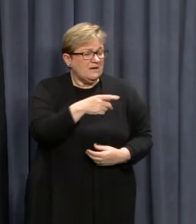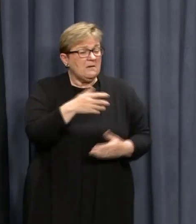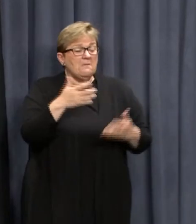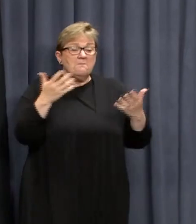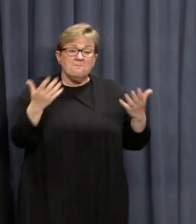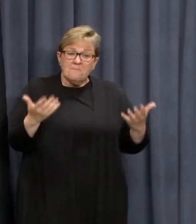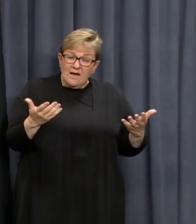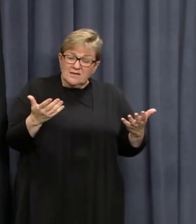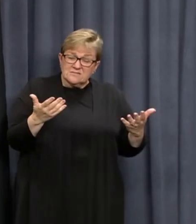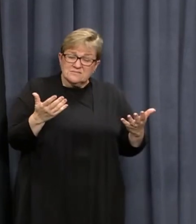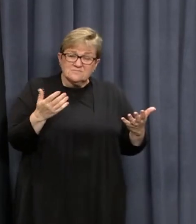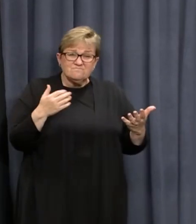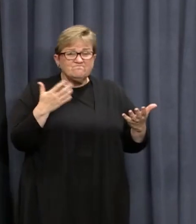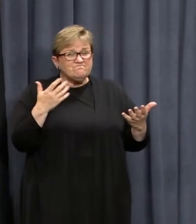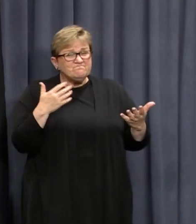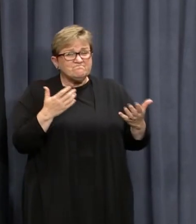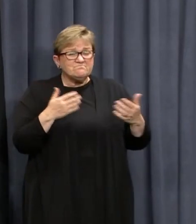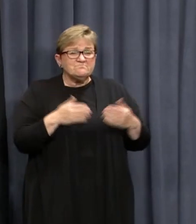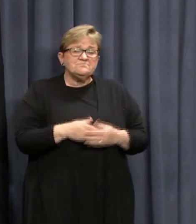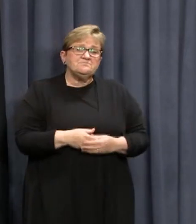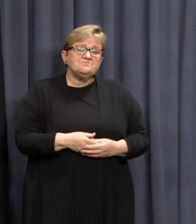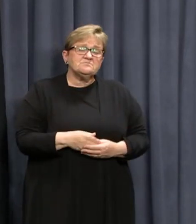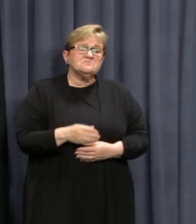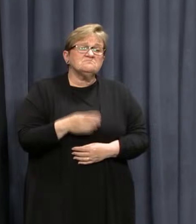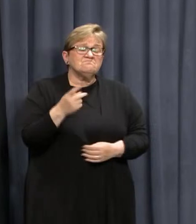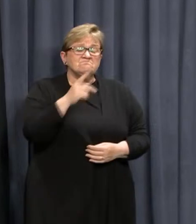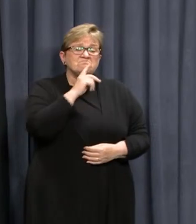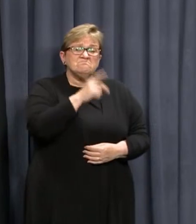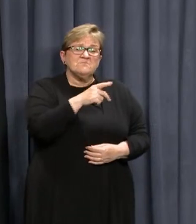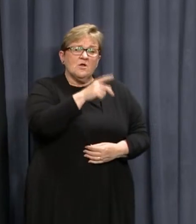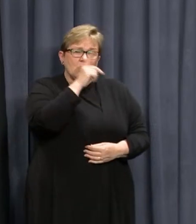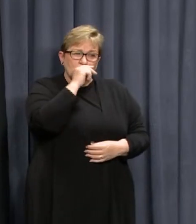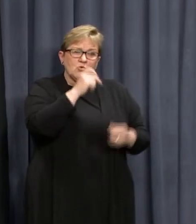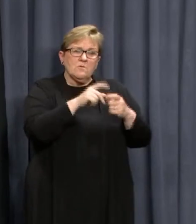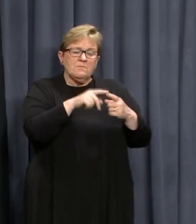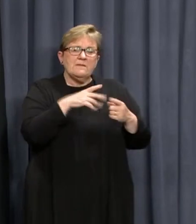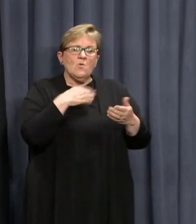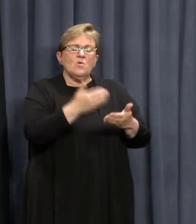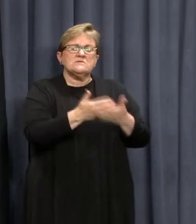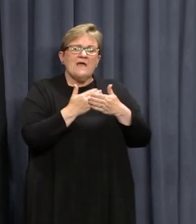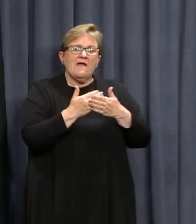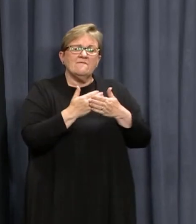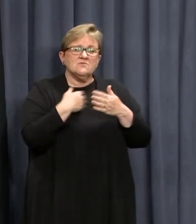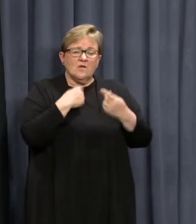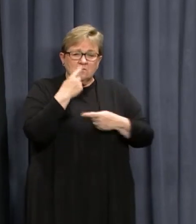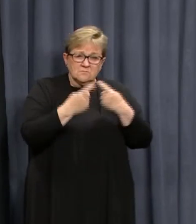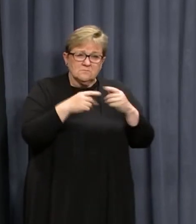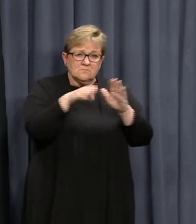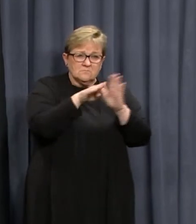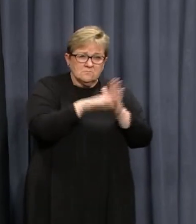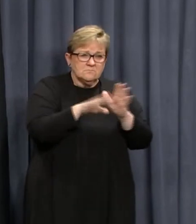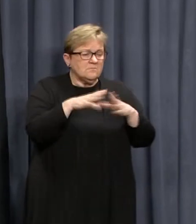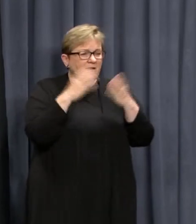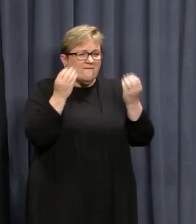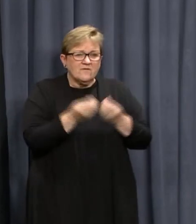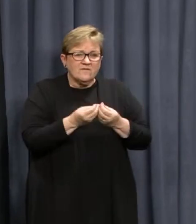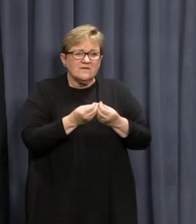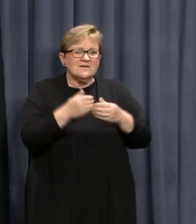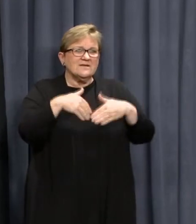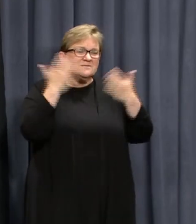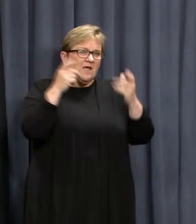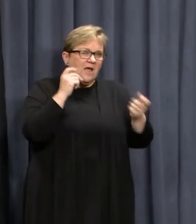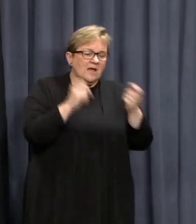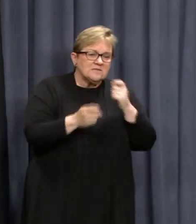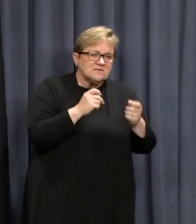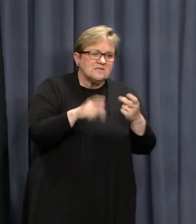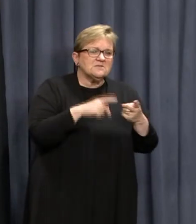were and it was indicated it could be made safe with mitigation. So I went through all the mitigations we put in place, daily